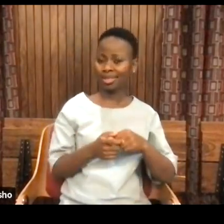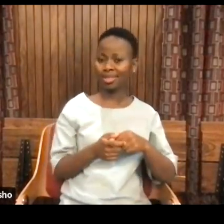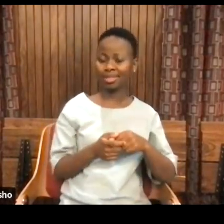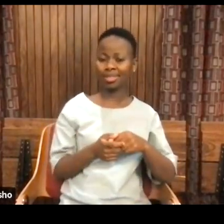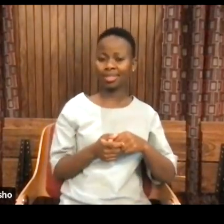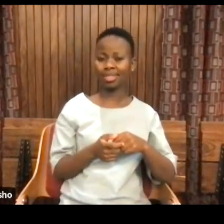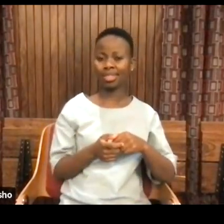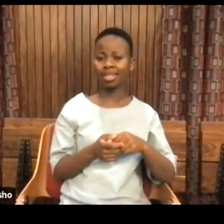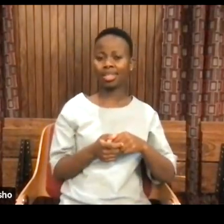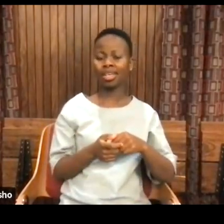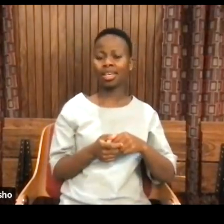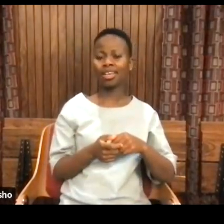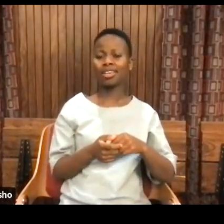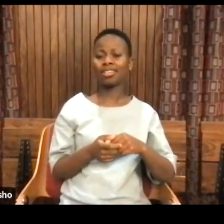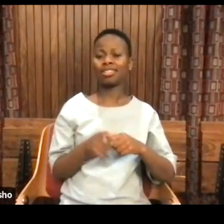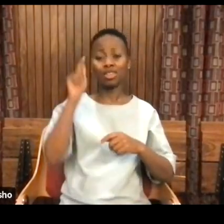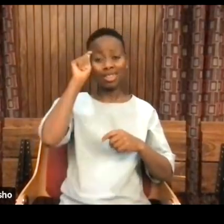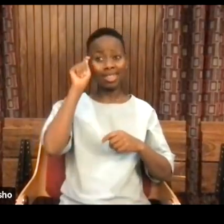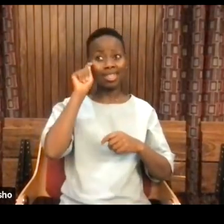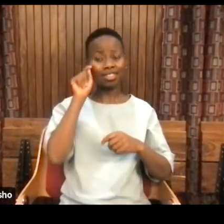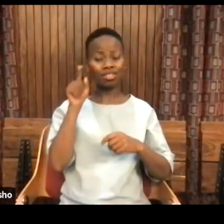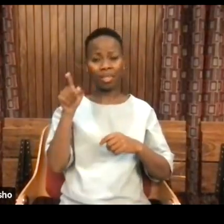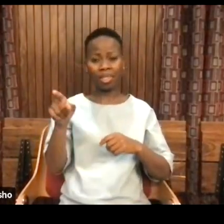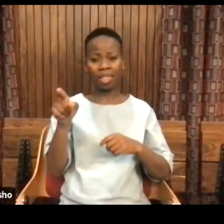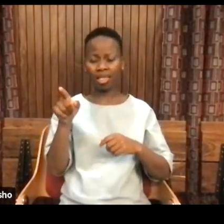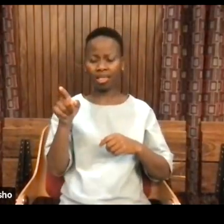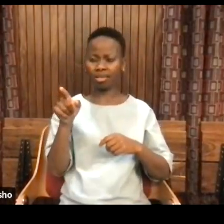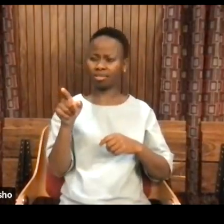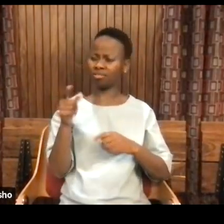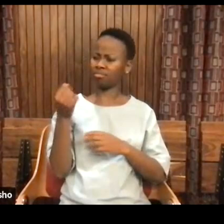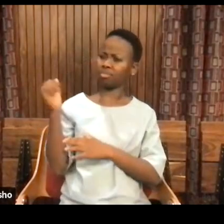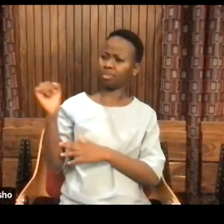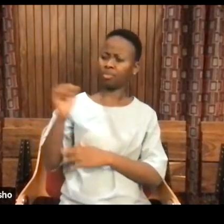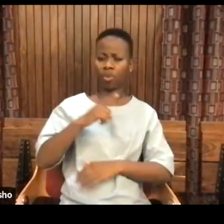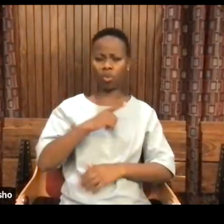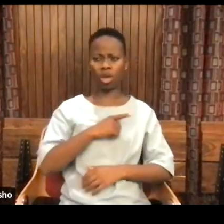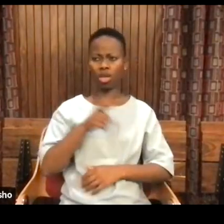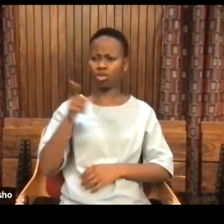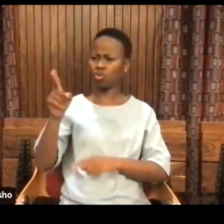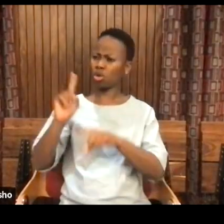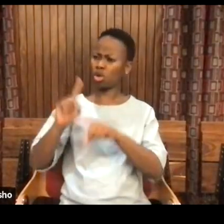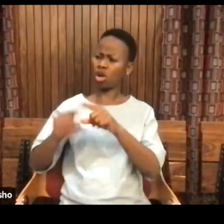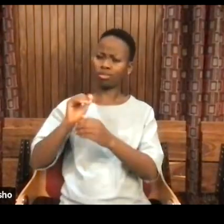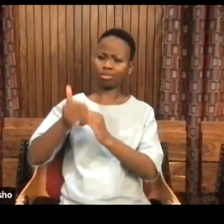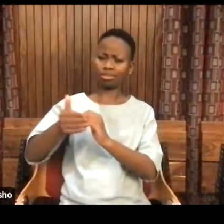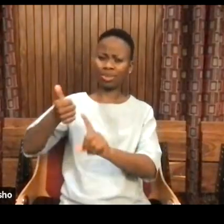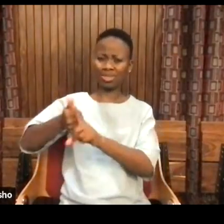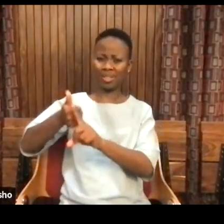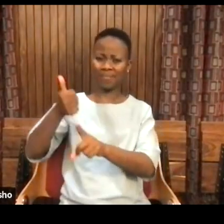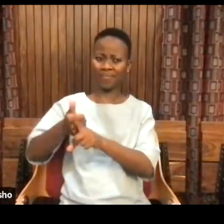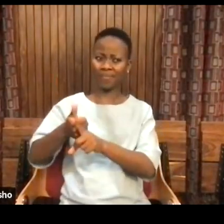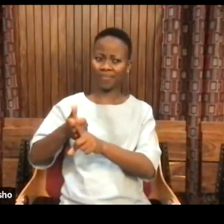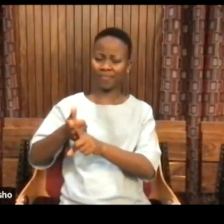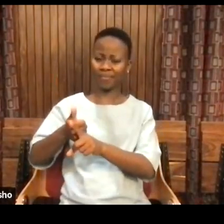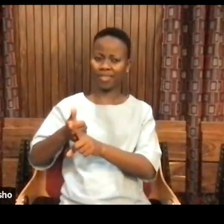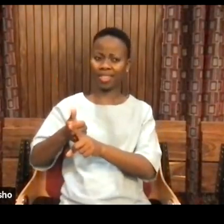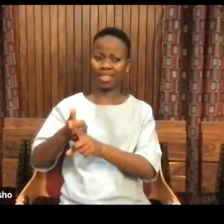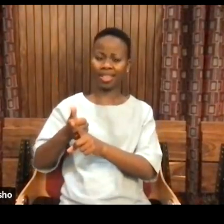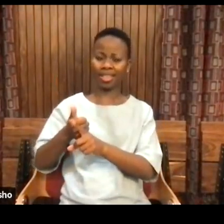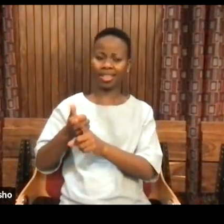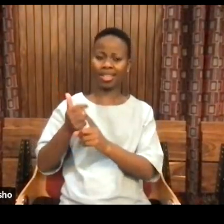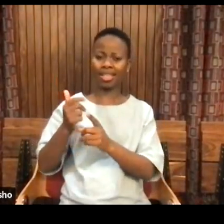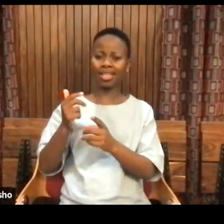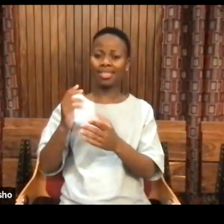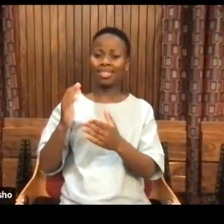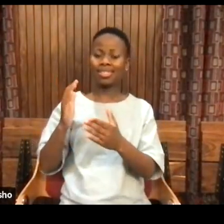moment, the resentment is, I put up with all that when you can't even protect yourself. And some respond to it by going